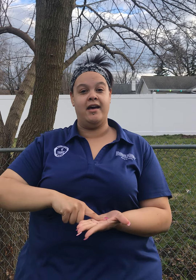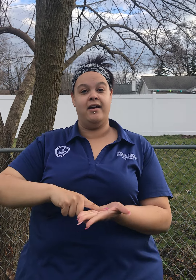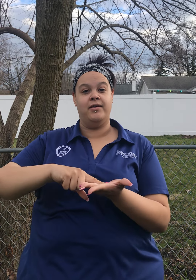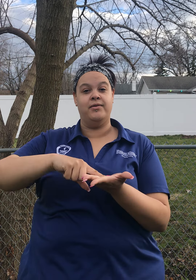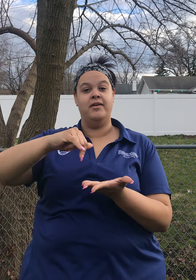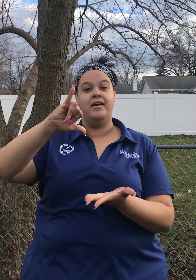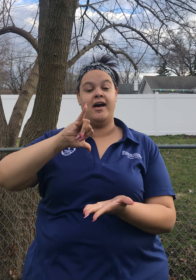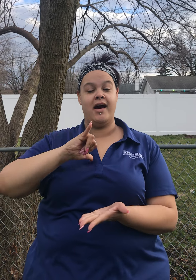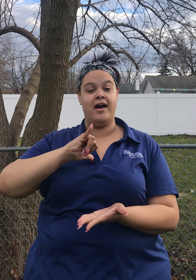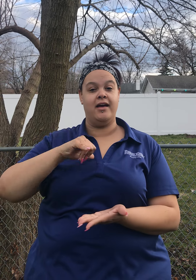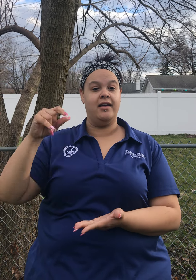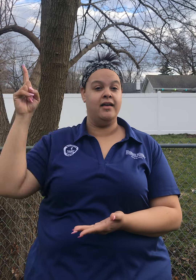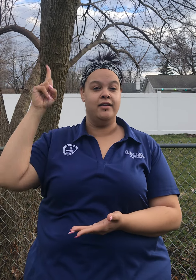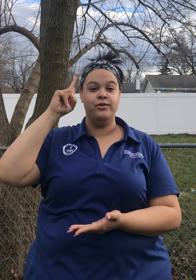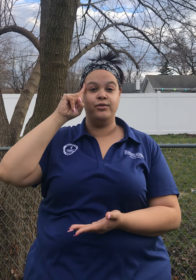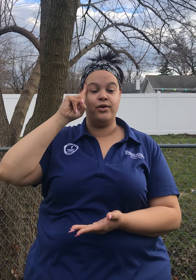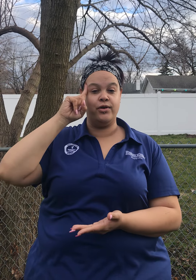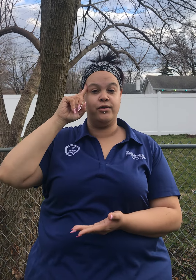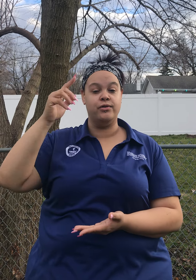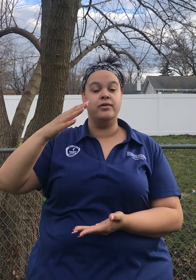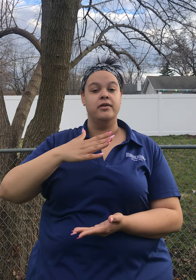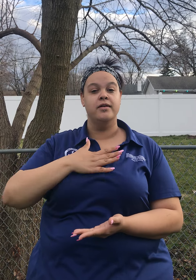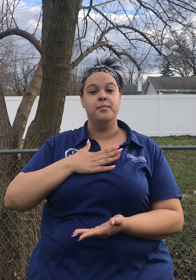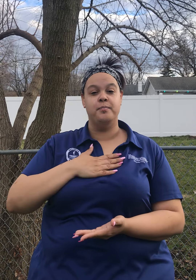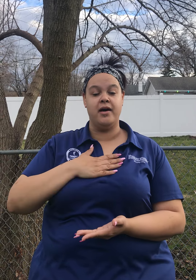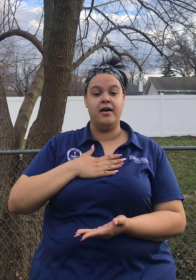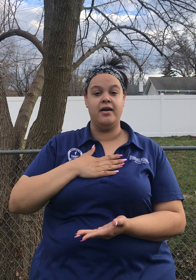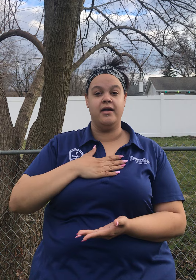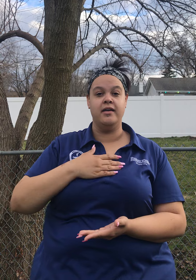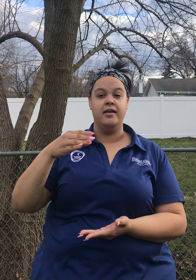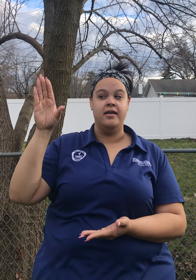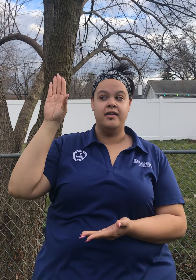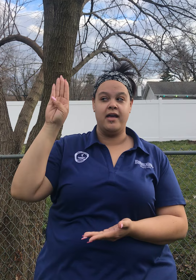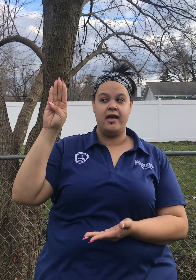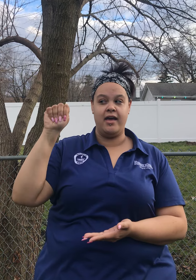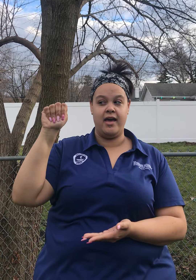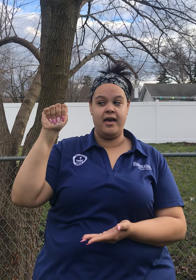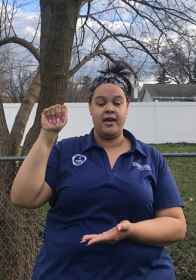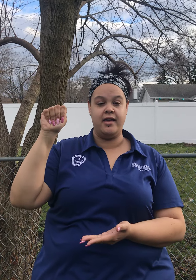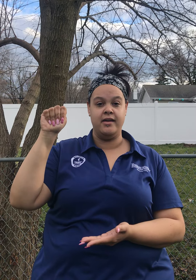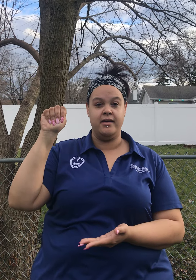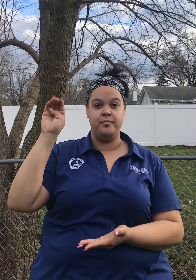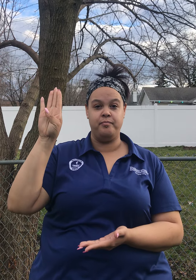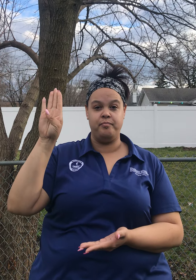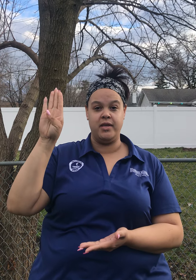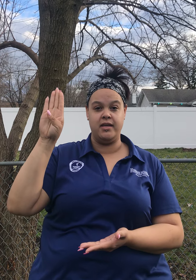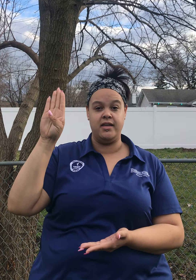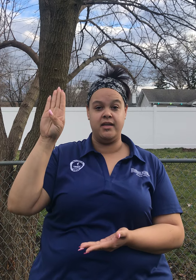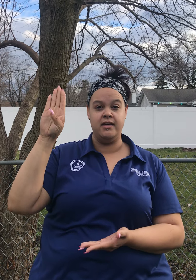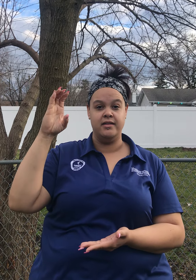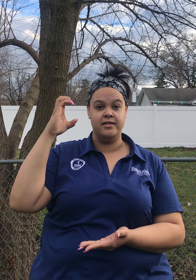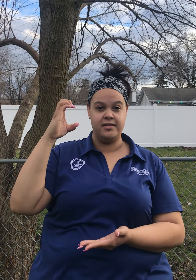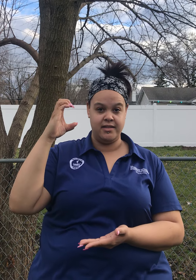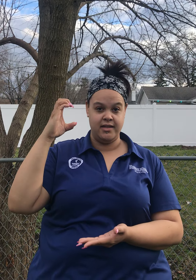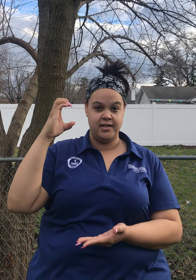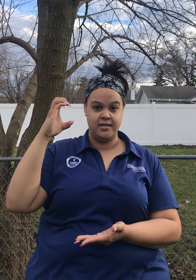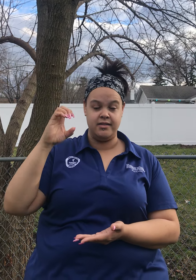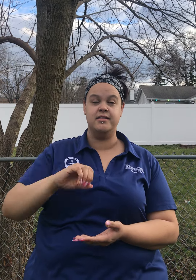I know my ABC's